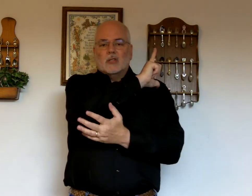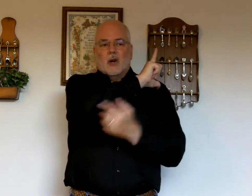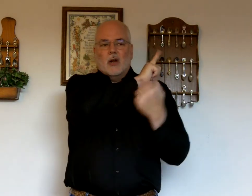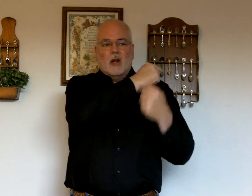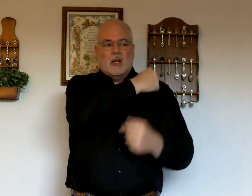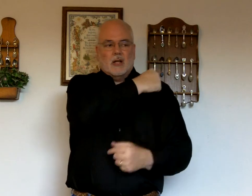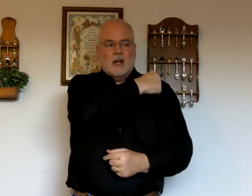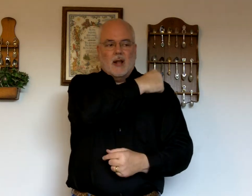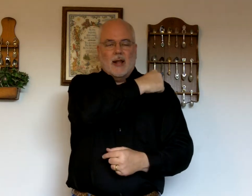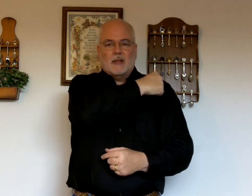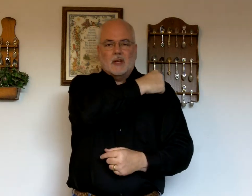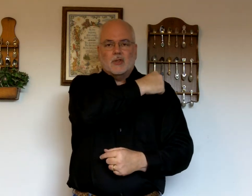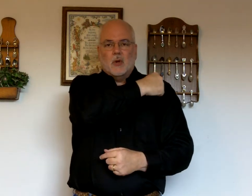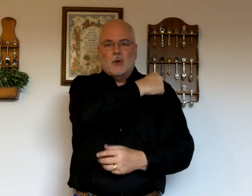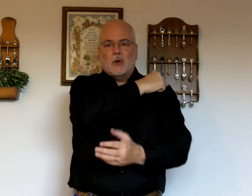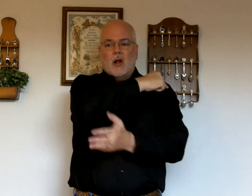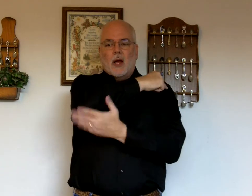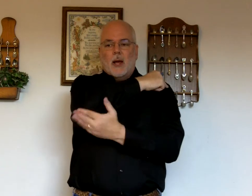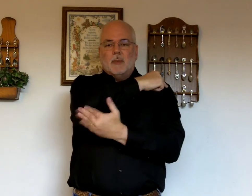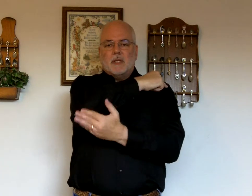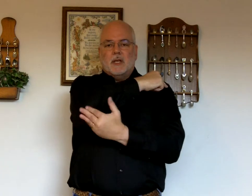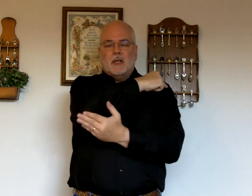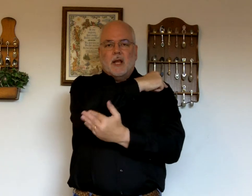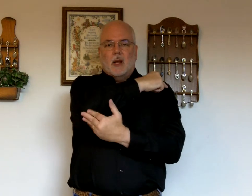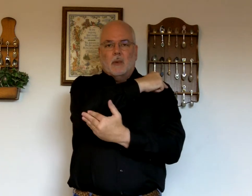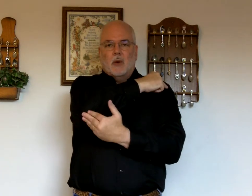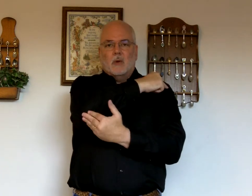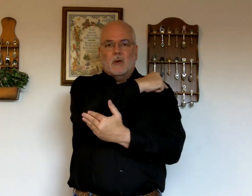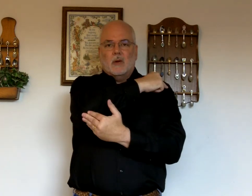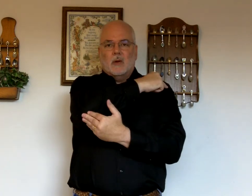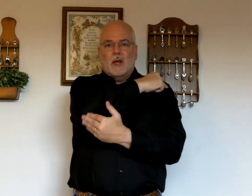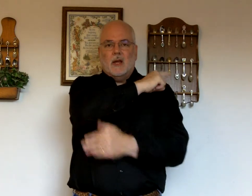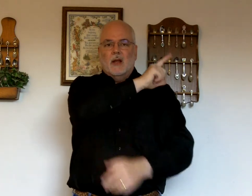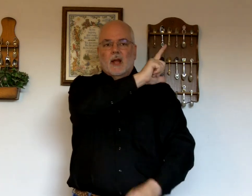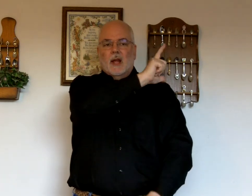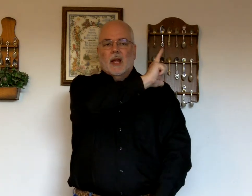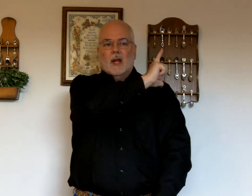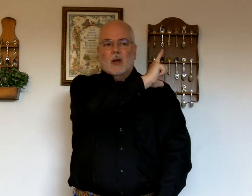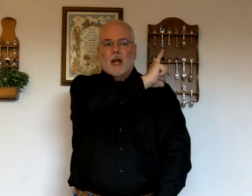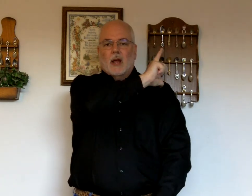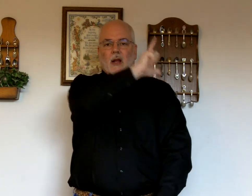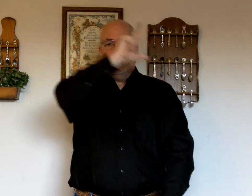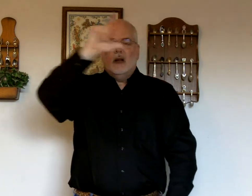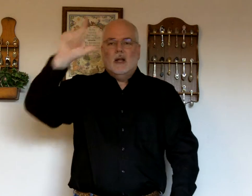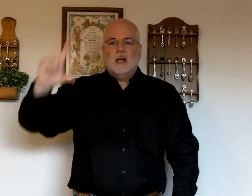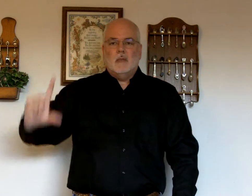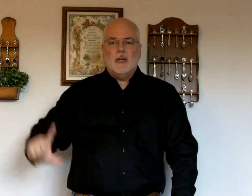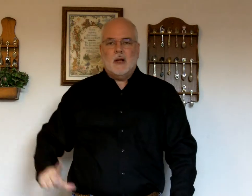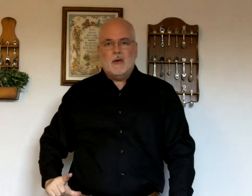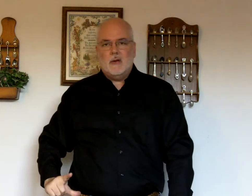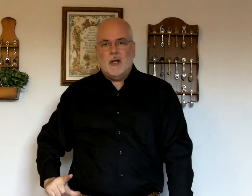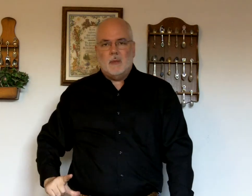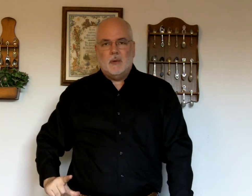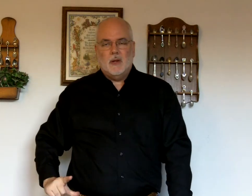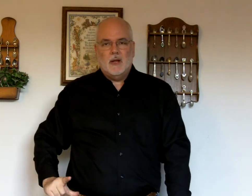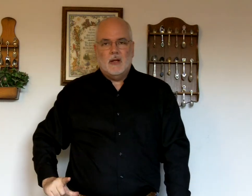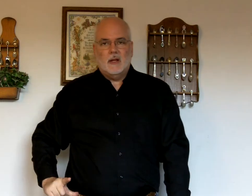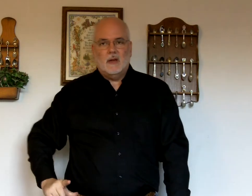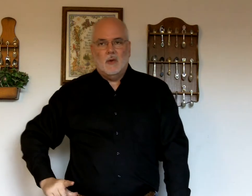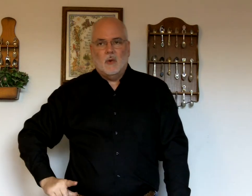Starting at the shoulder, opposite the elbow. Okay. L. Coming down to your hip. Lord.